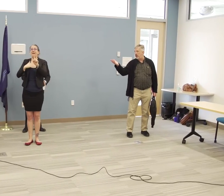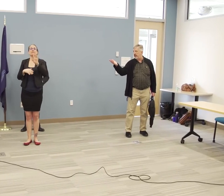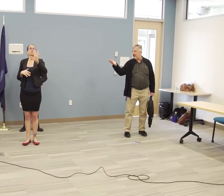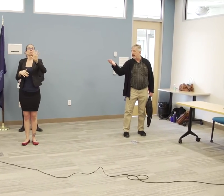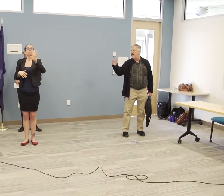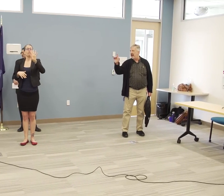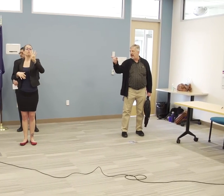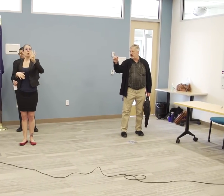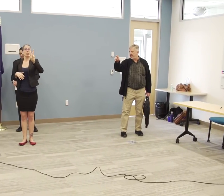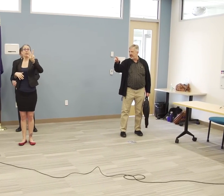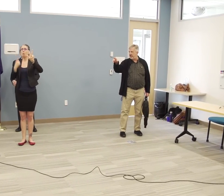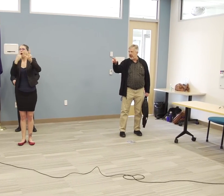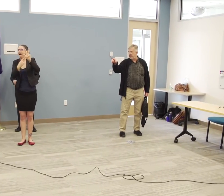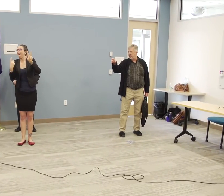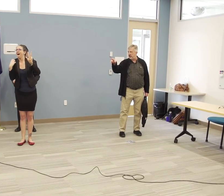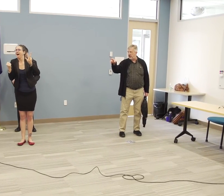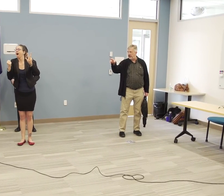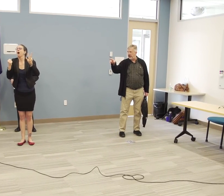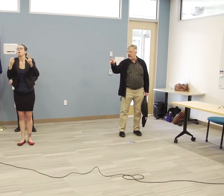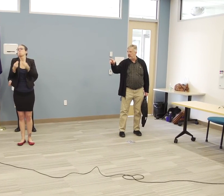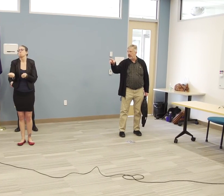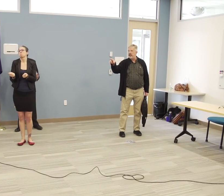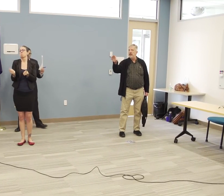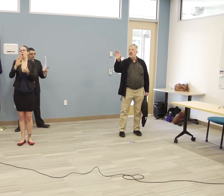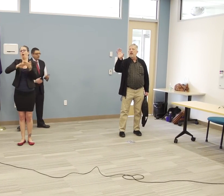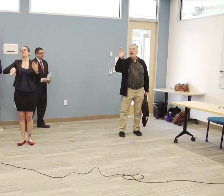but maybe the one case that... I'll check and get back here.